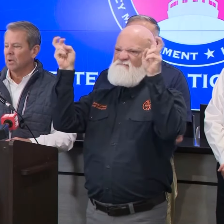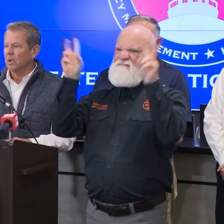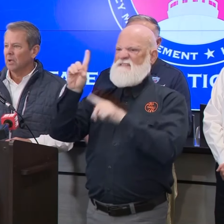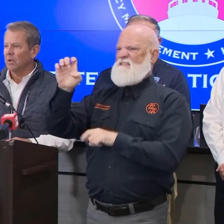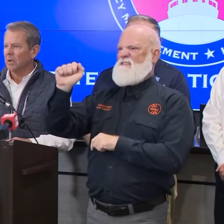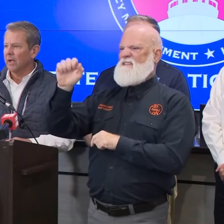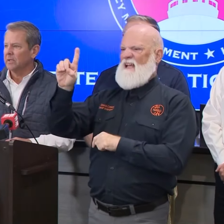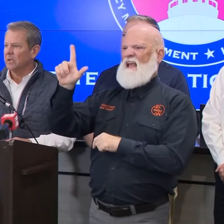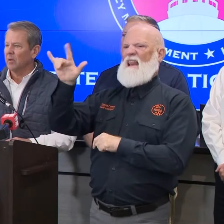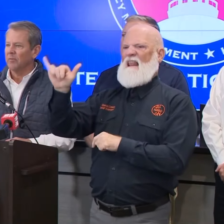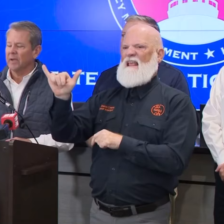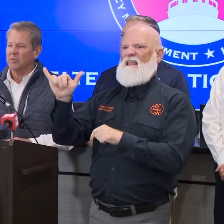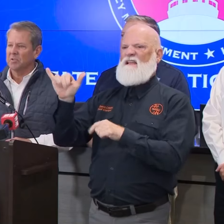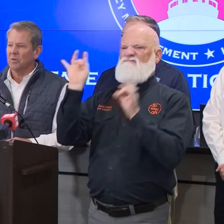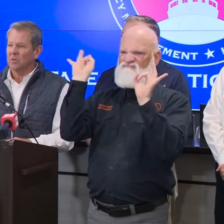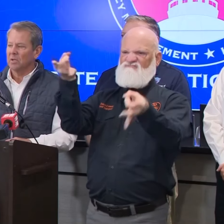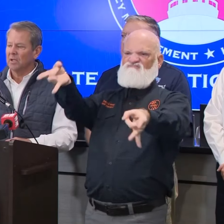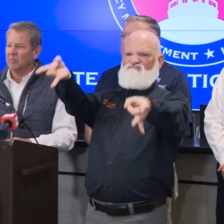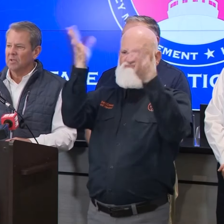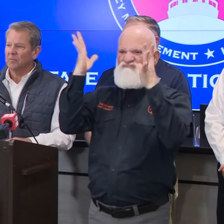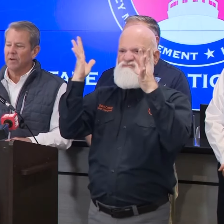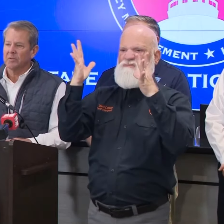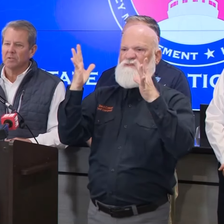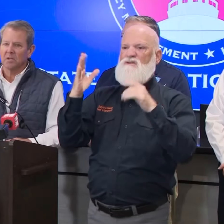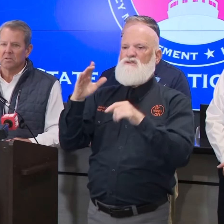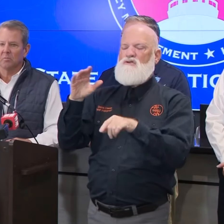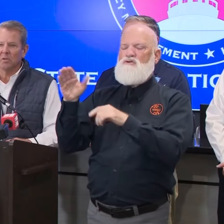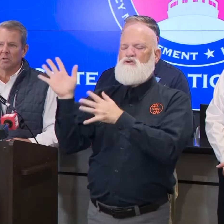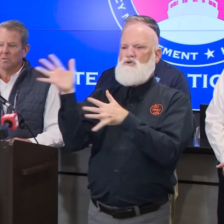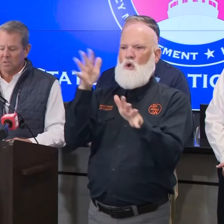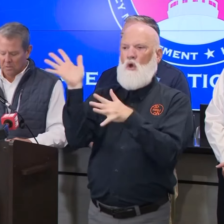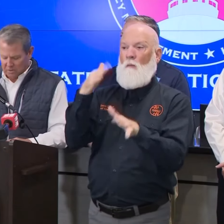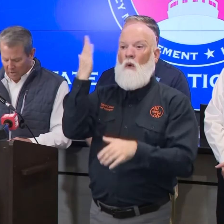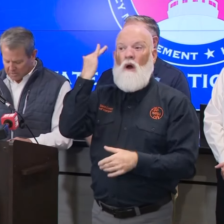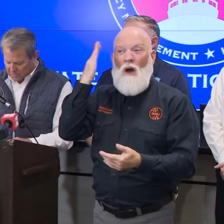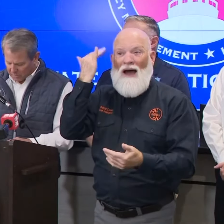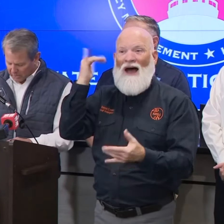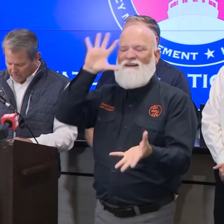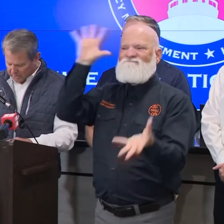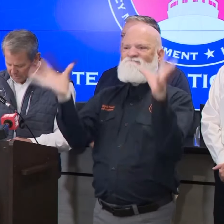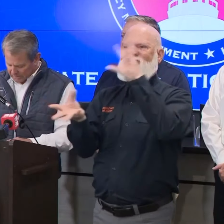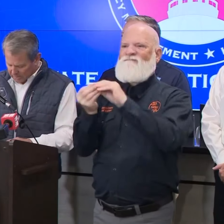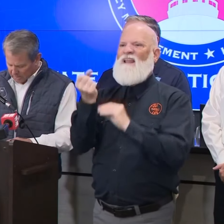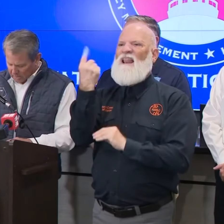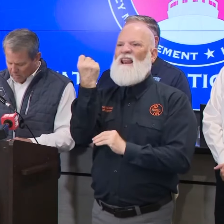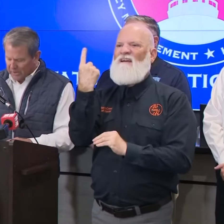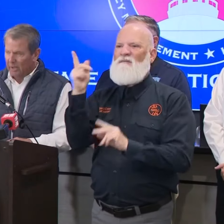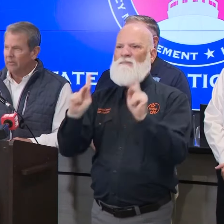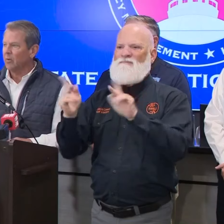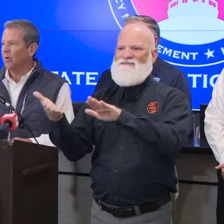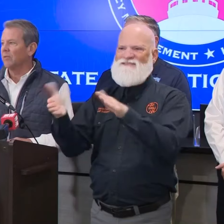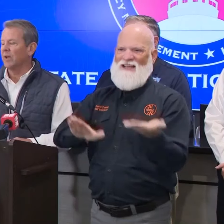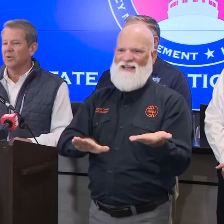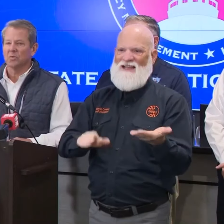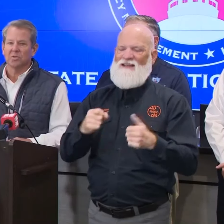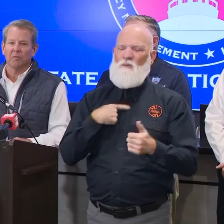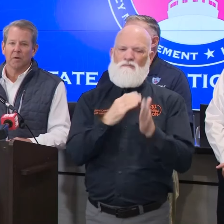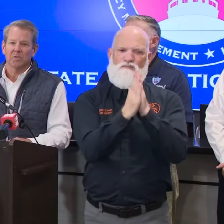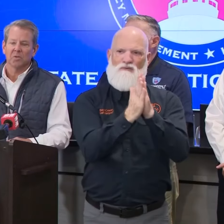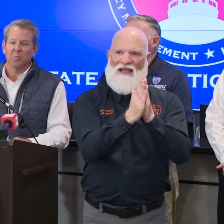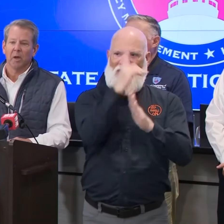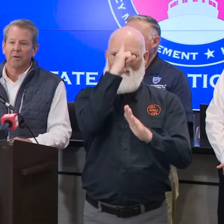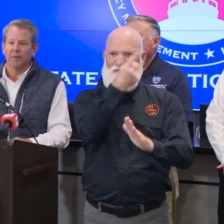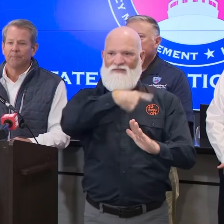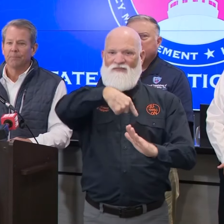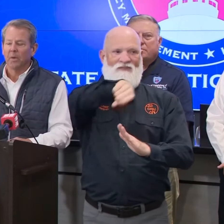like the Kemp family's doing to keep these folks and these communities in your thoughts and prayers. We know that one of those was a